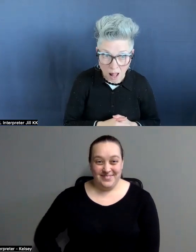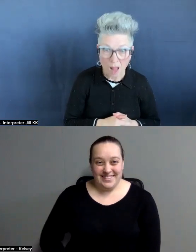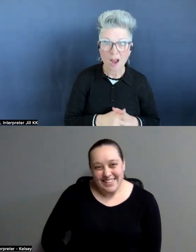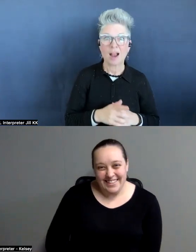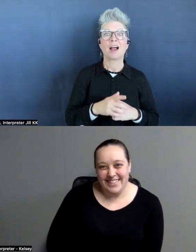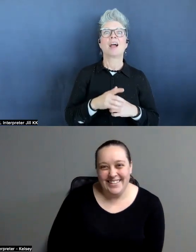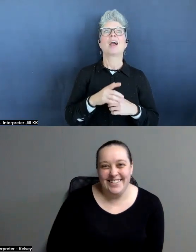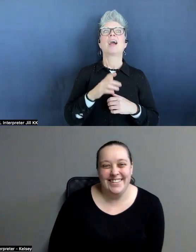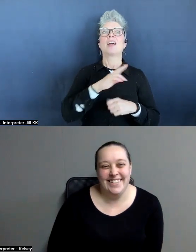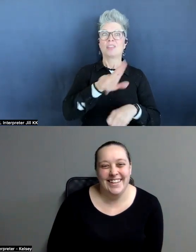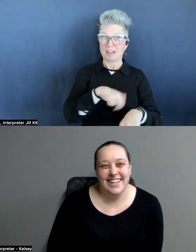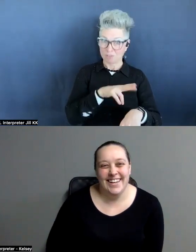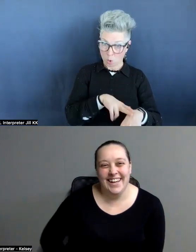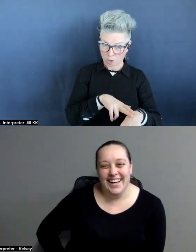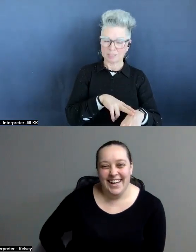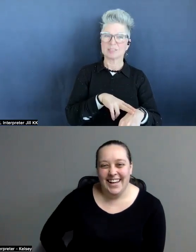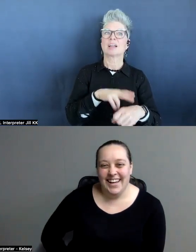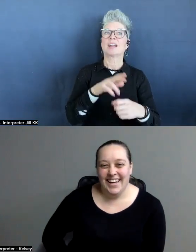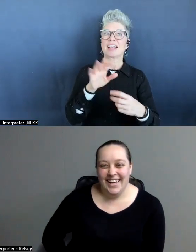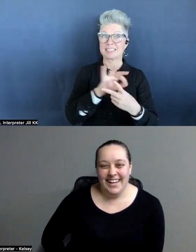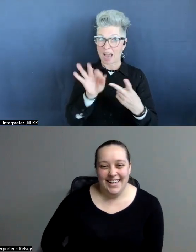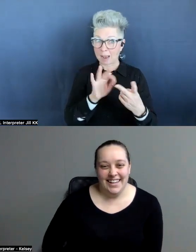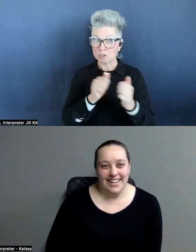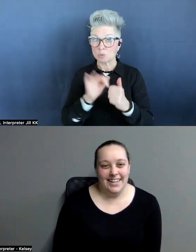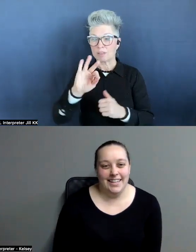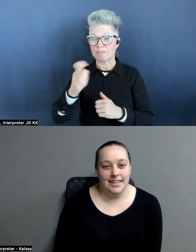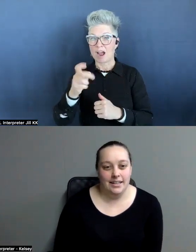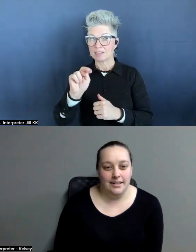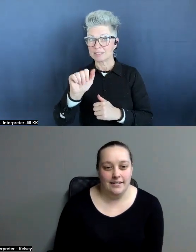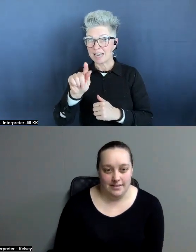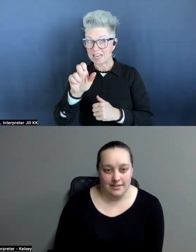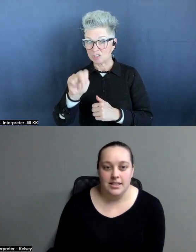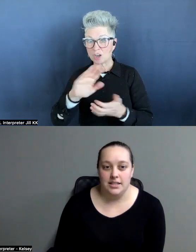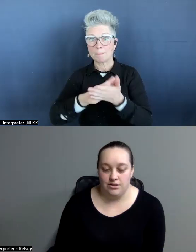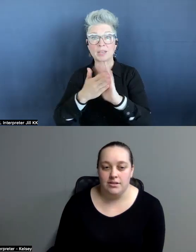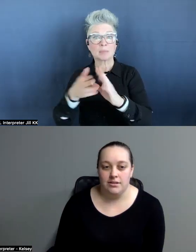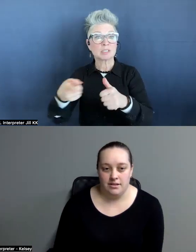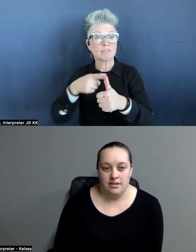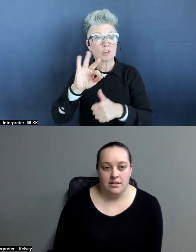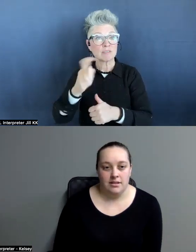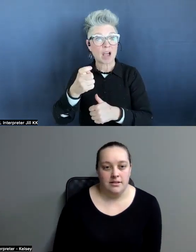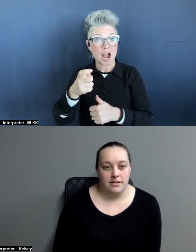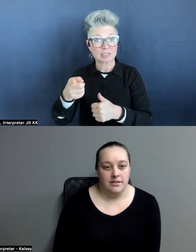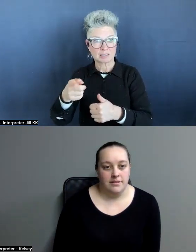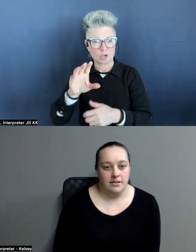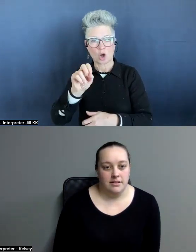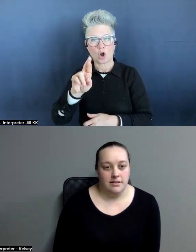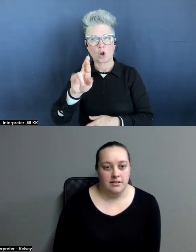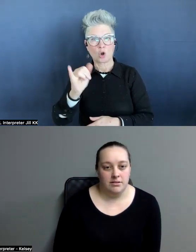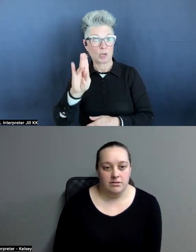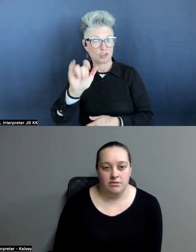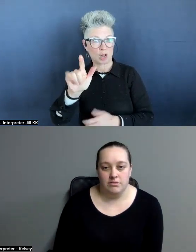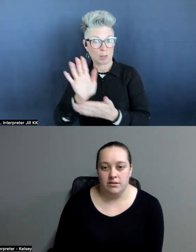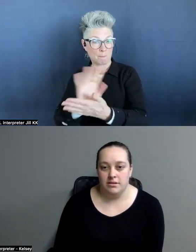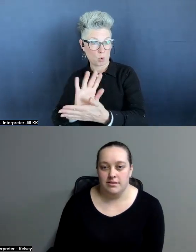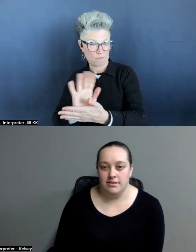of course, it gets optioned with Fox Nation becomes the first Fox original movie, which I mean, just, you know, thank you.